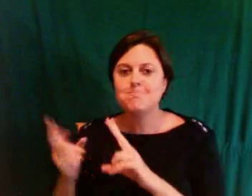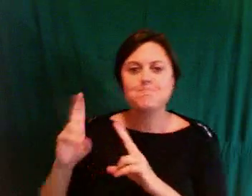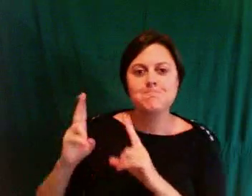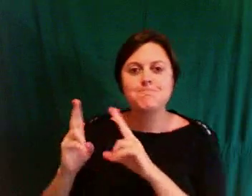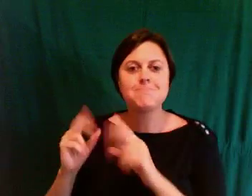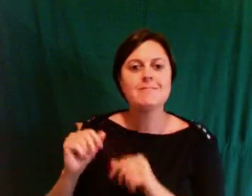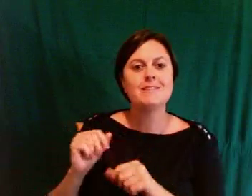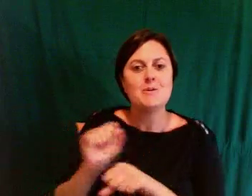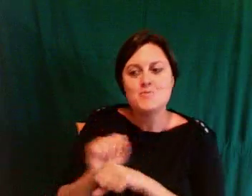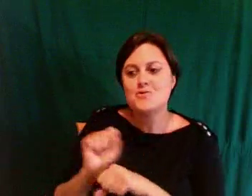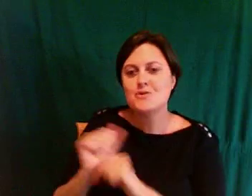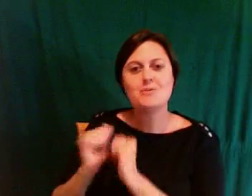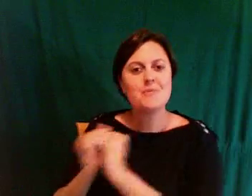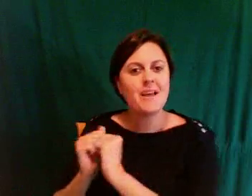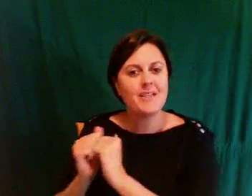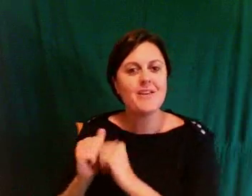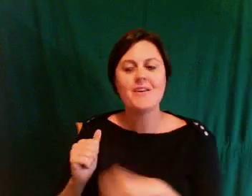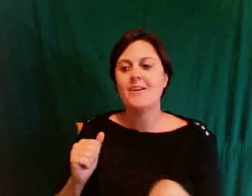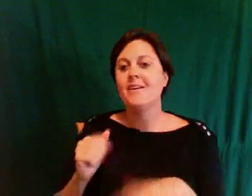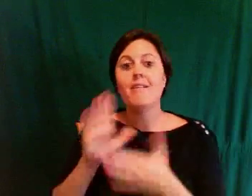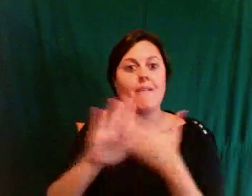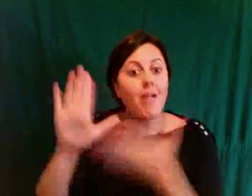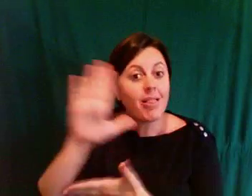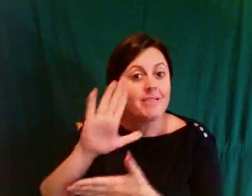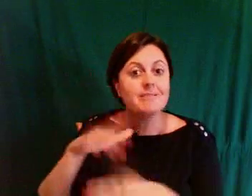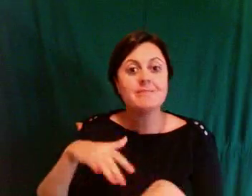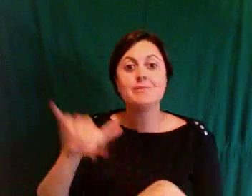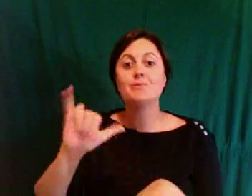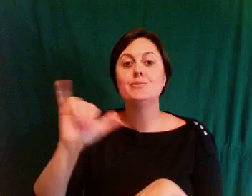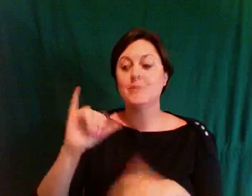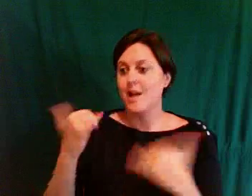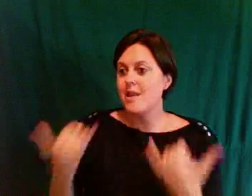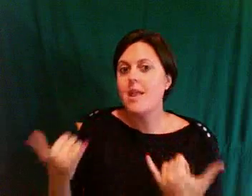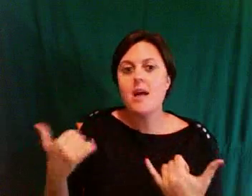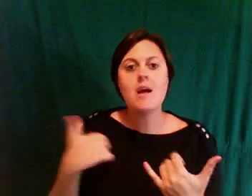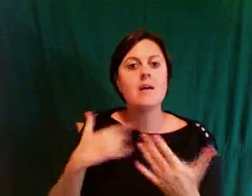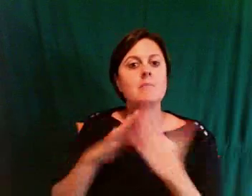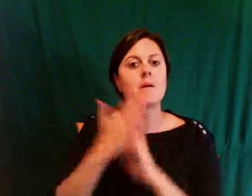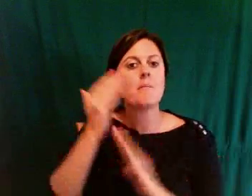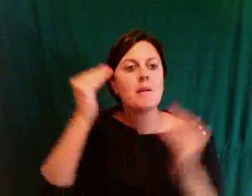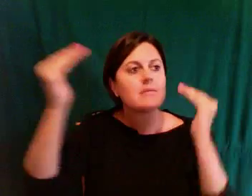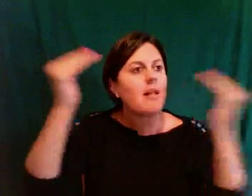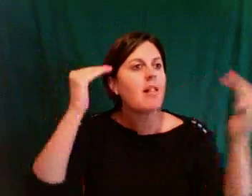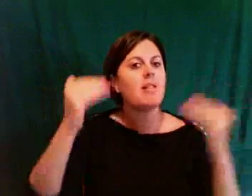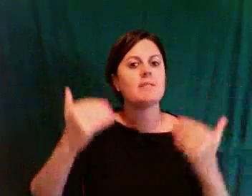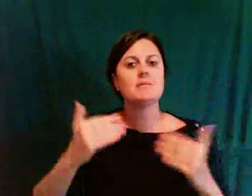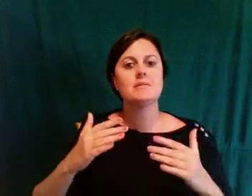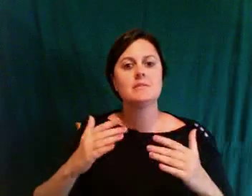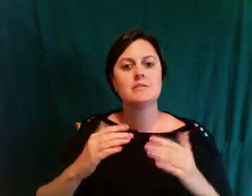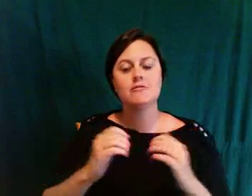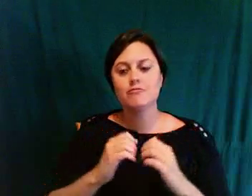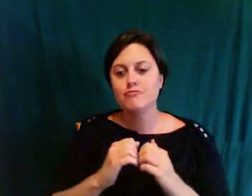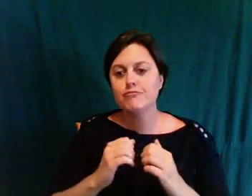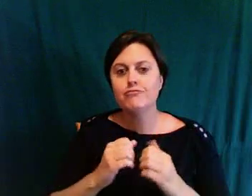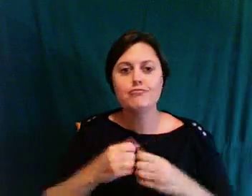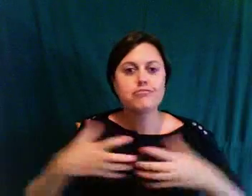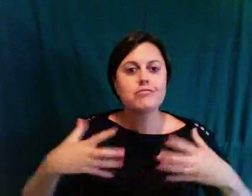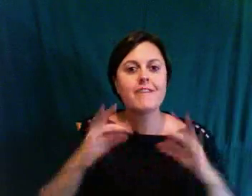our collegiate careers. And then certainly we've now grown and had our own families and business endeavors. But as